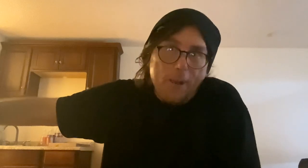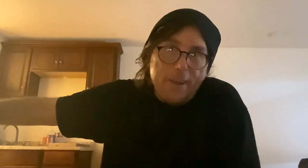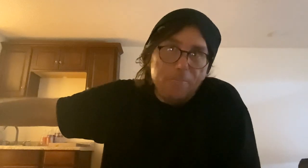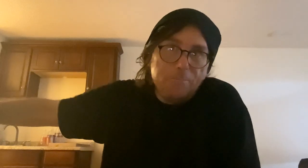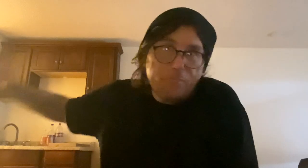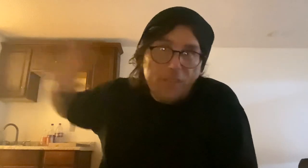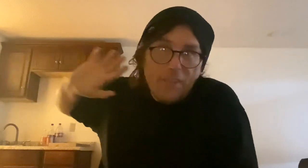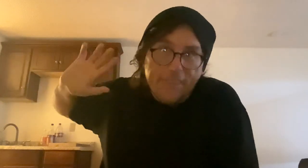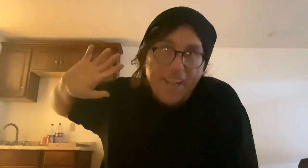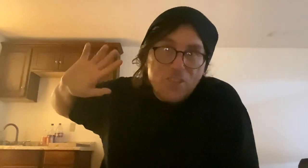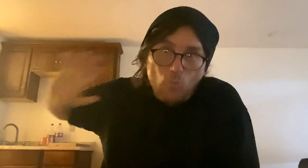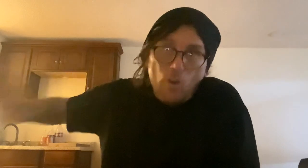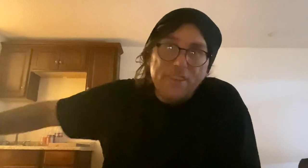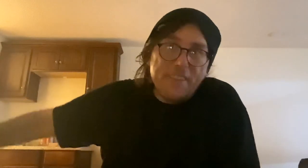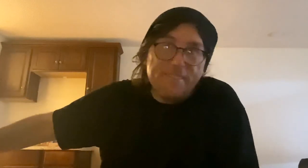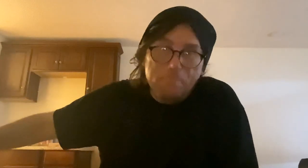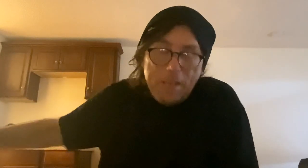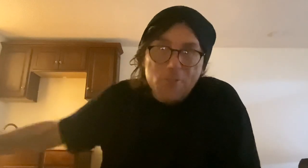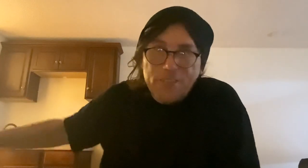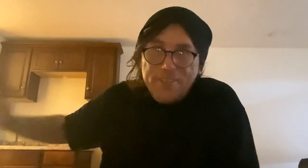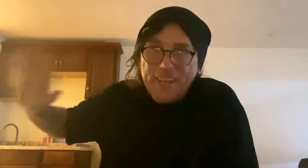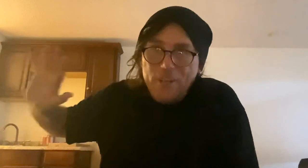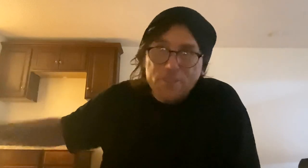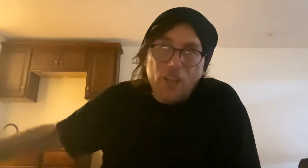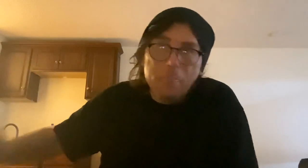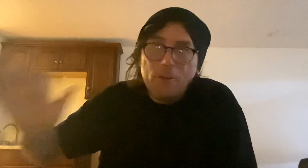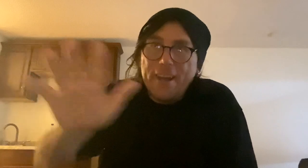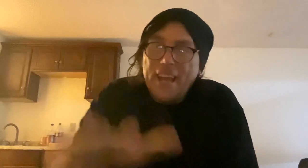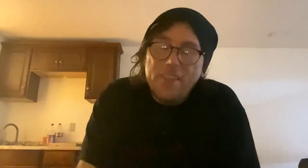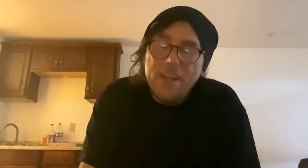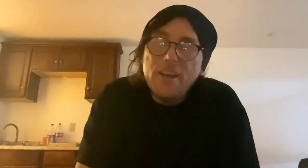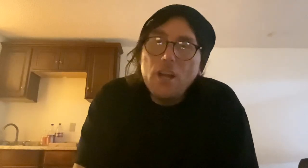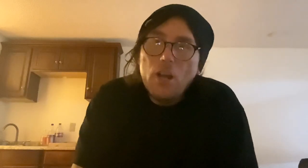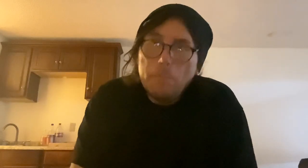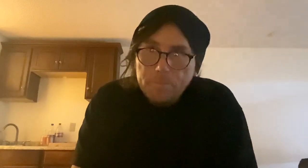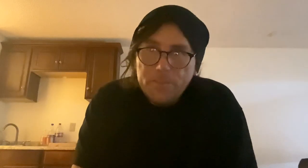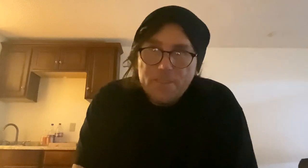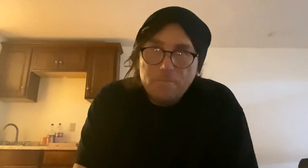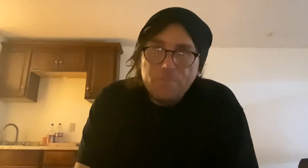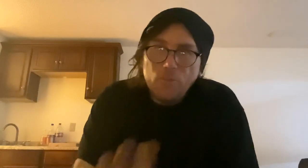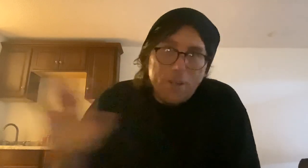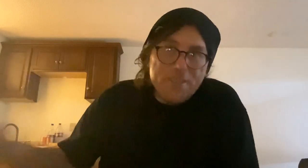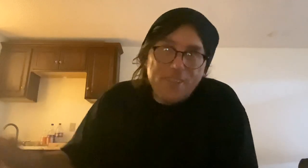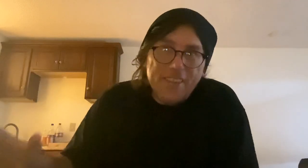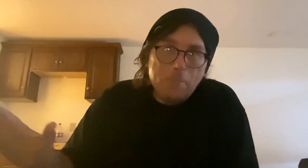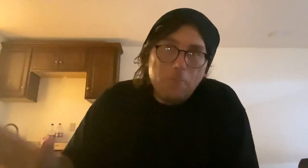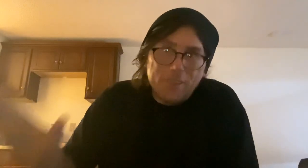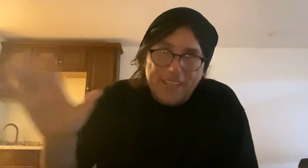it. That is one of the major things you got to do is copyright it. then once you get the paperwork that